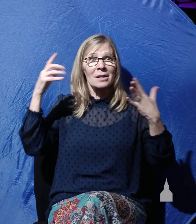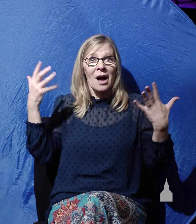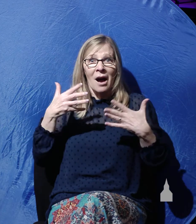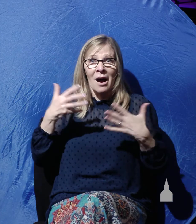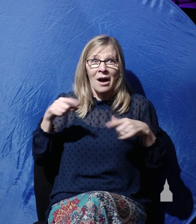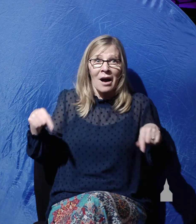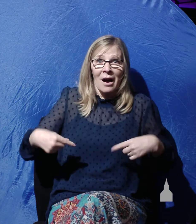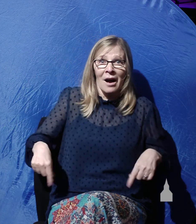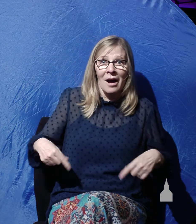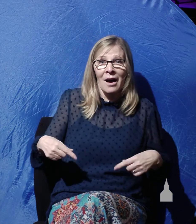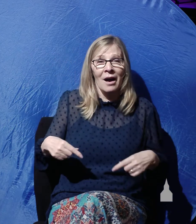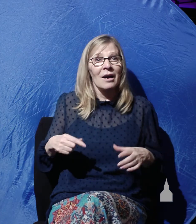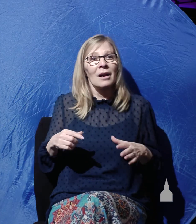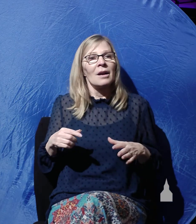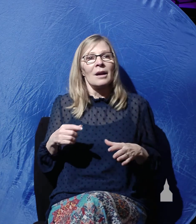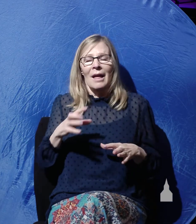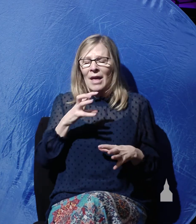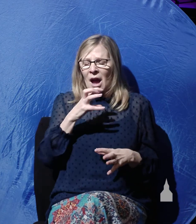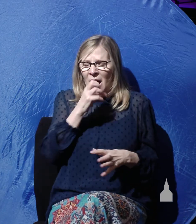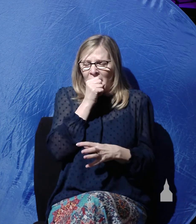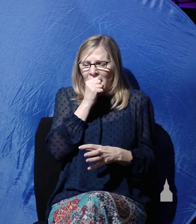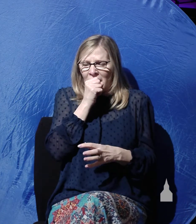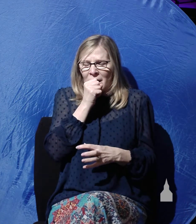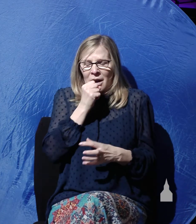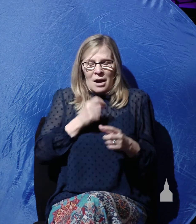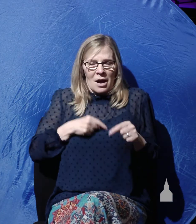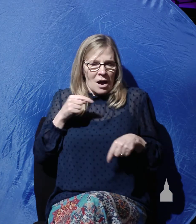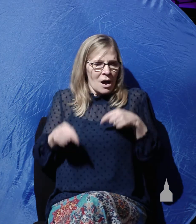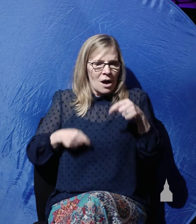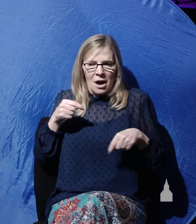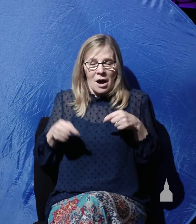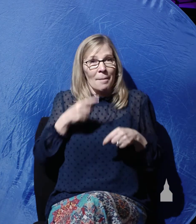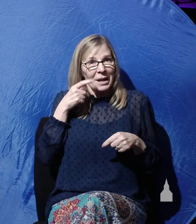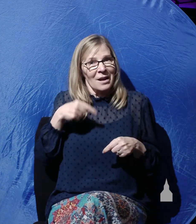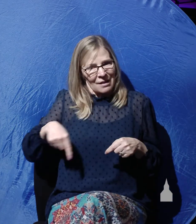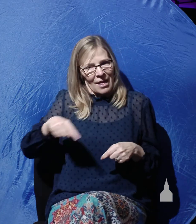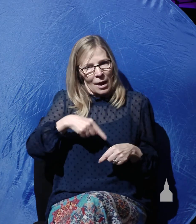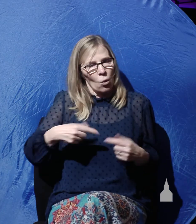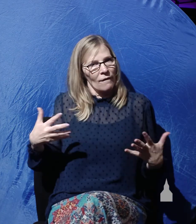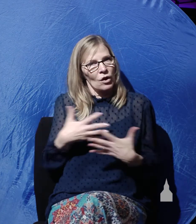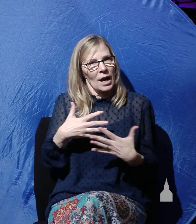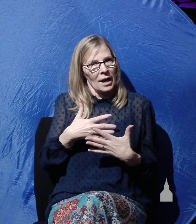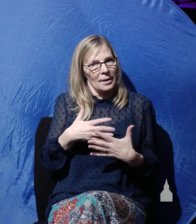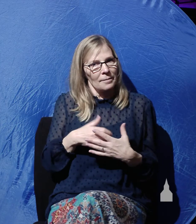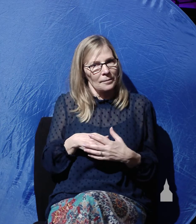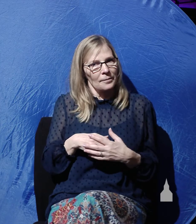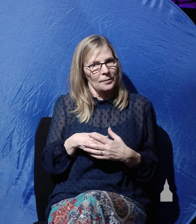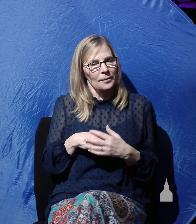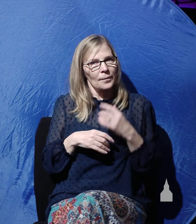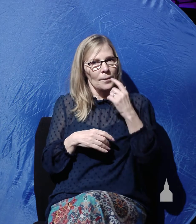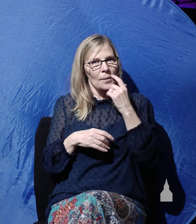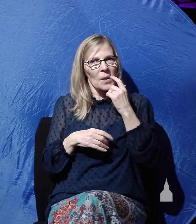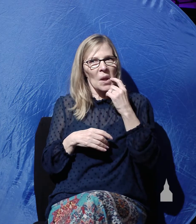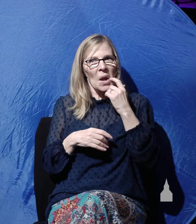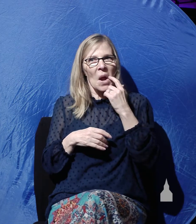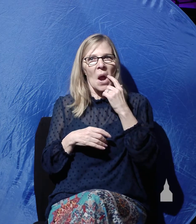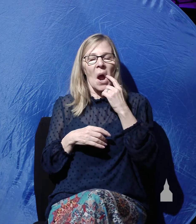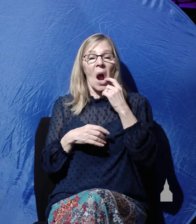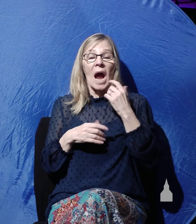gripped them. And they said nothing to anyone, for they were afraid. Now, what we're being told here is that after